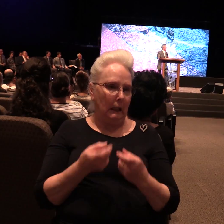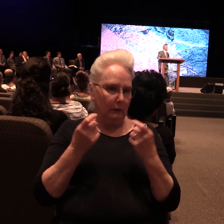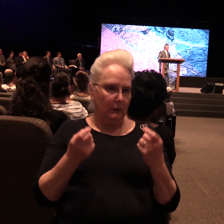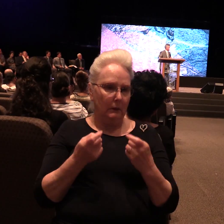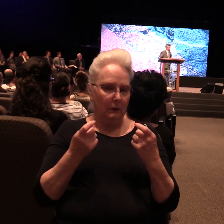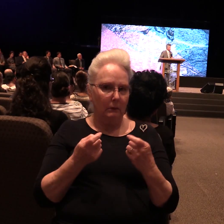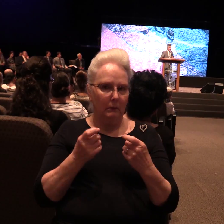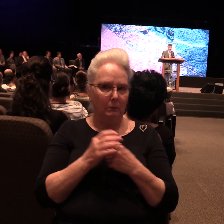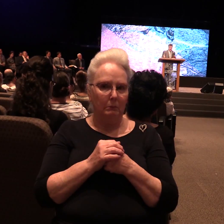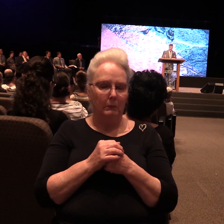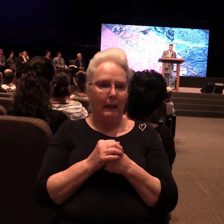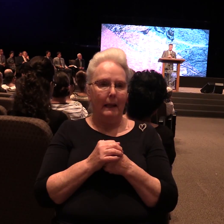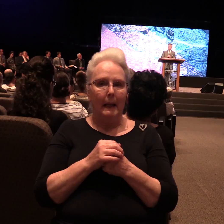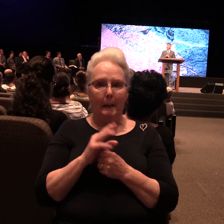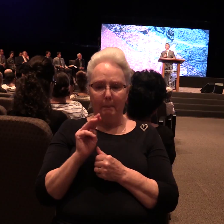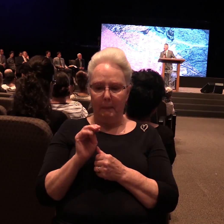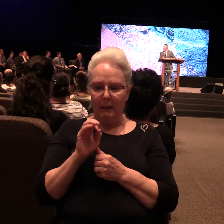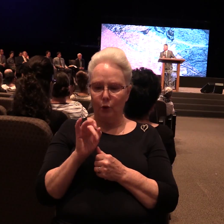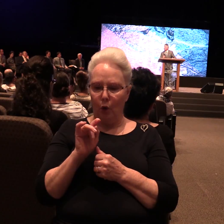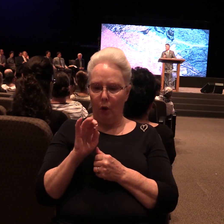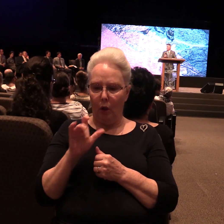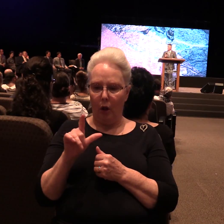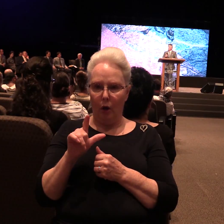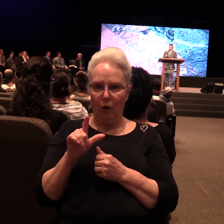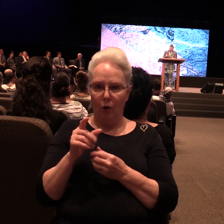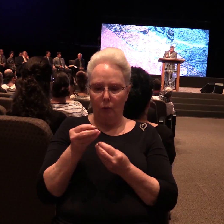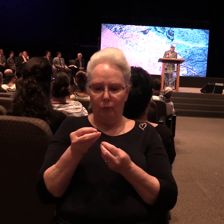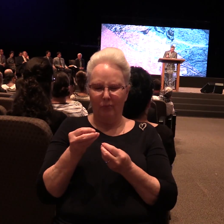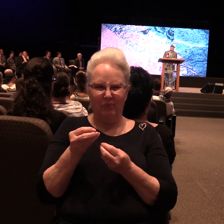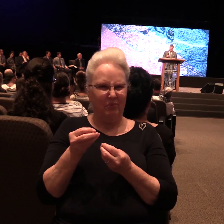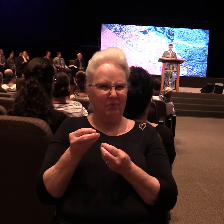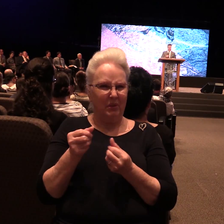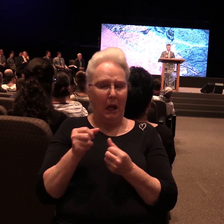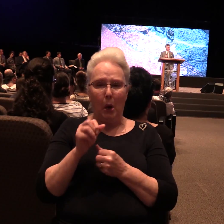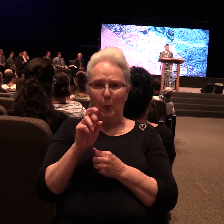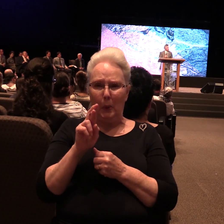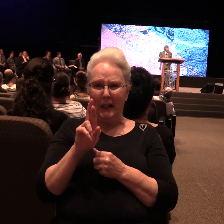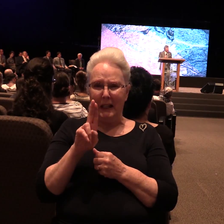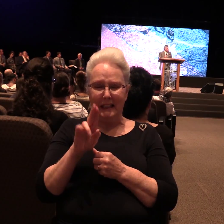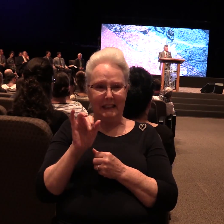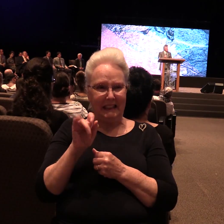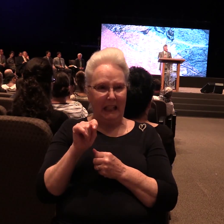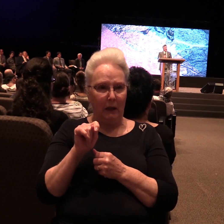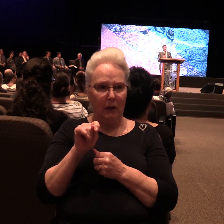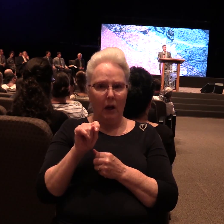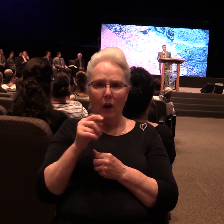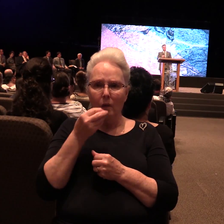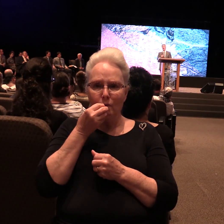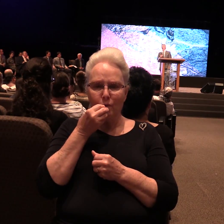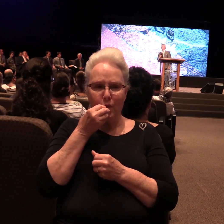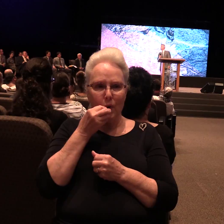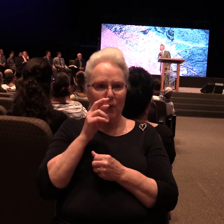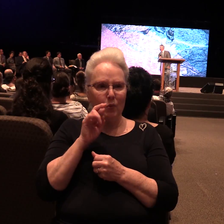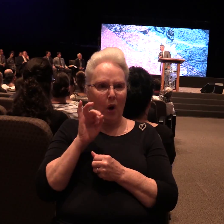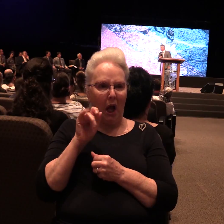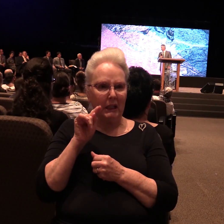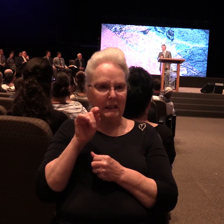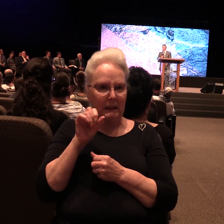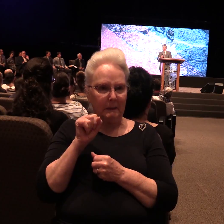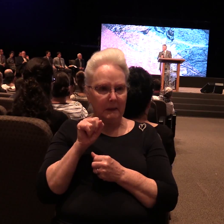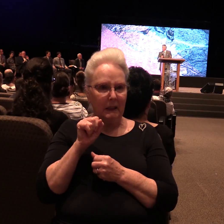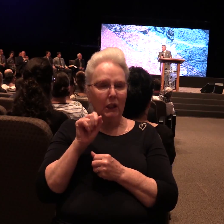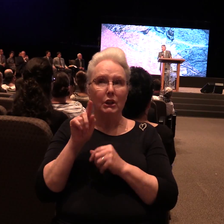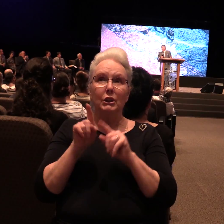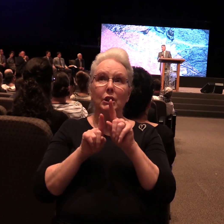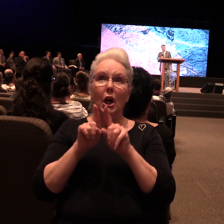Metal now rusts. Food rots. Muscles atrophy. Cells mutate. Stars collapse.